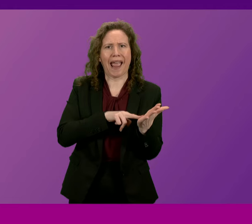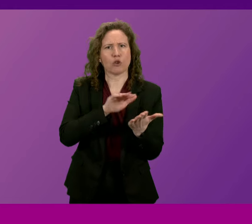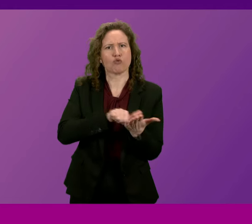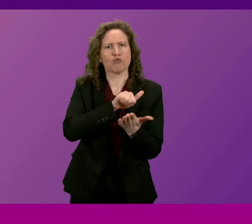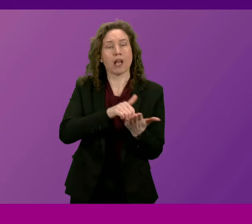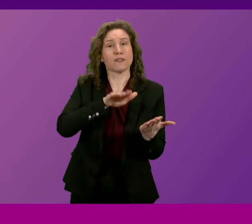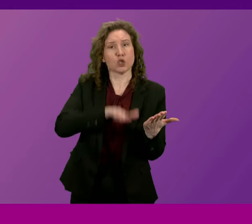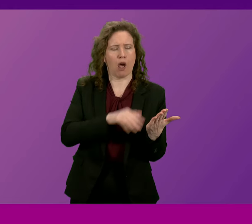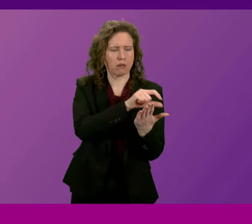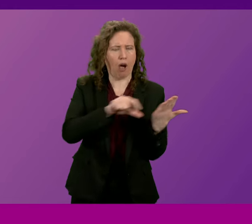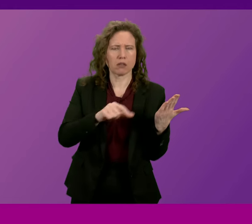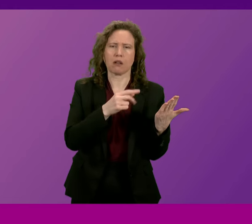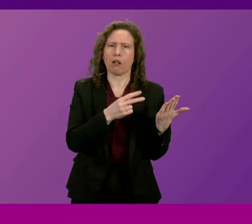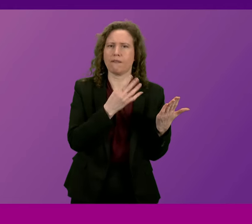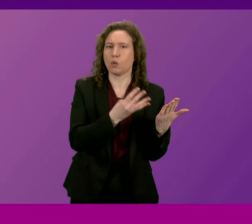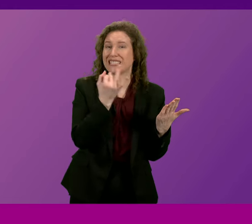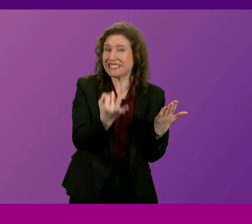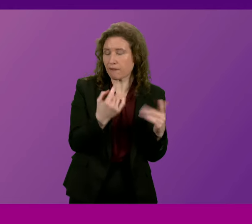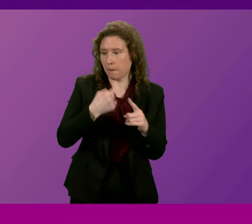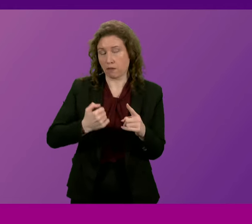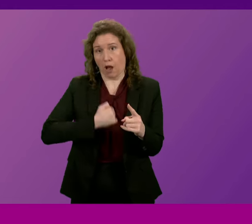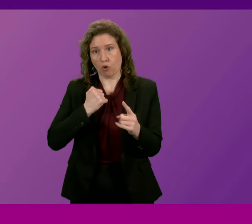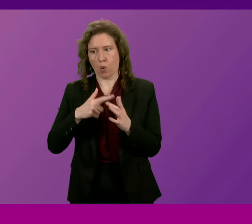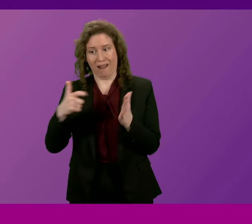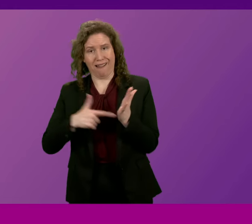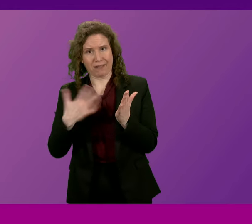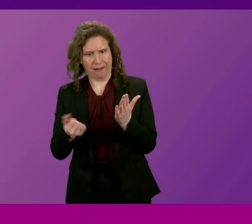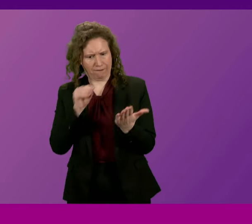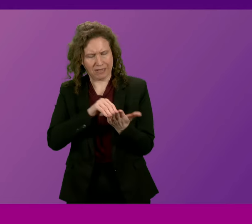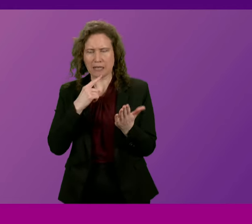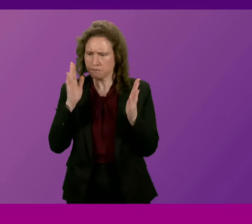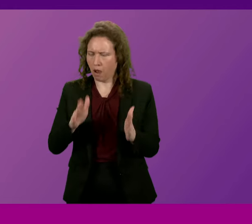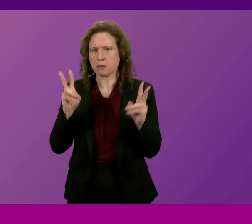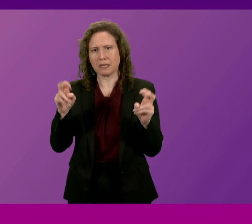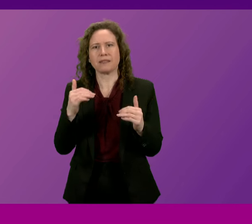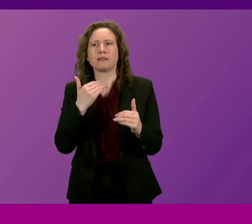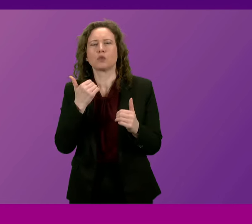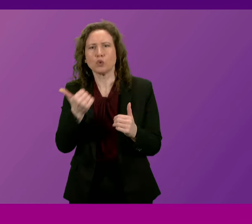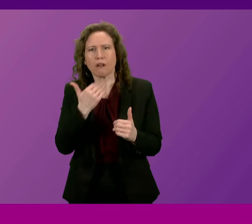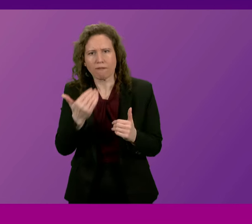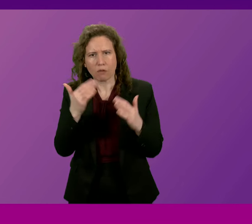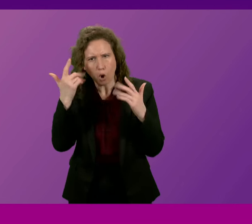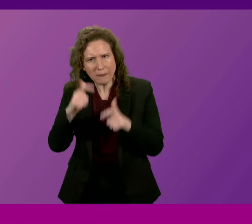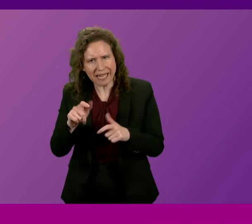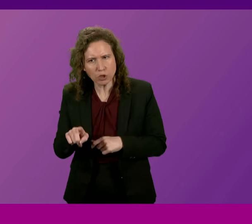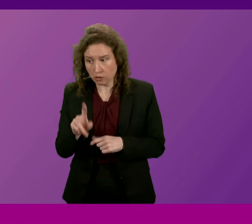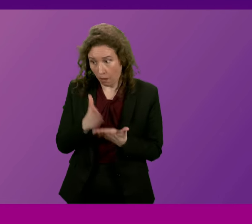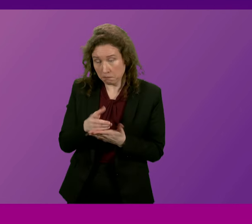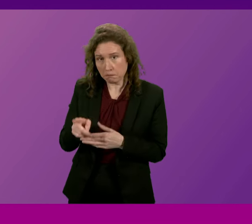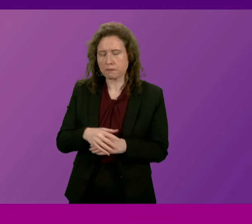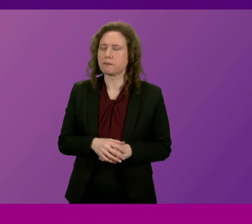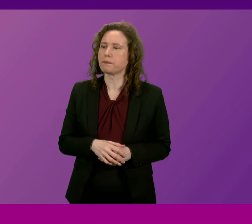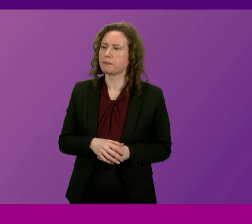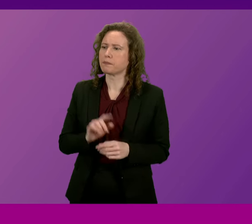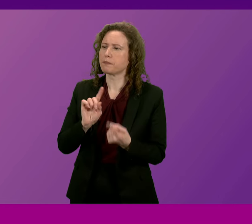Child and our own UNCRC Incorporation Scotland Act? First Minister. That's a slightly